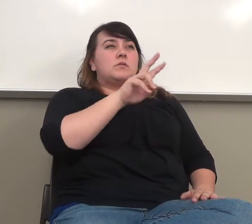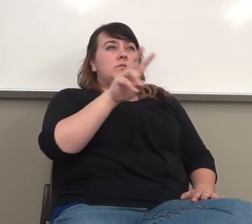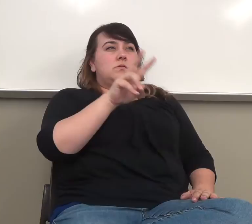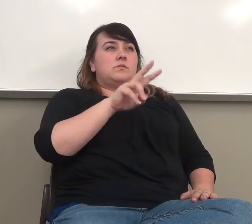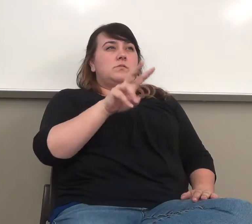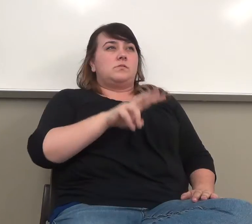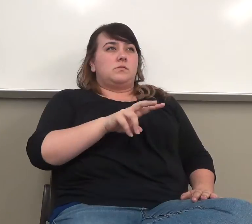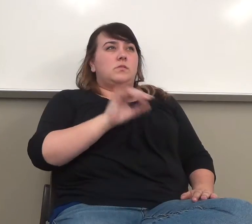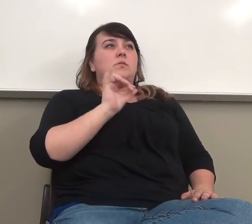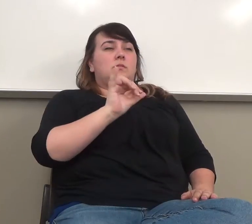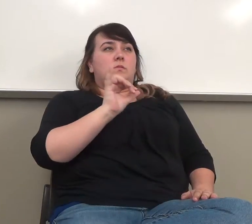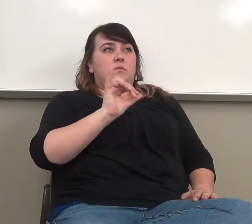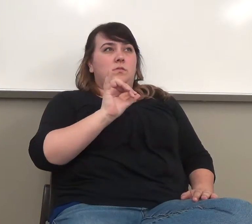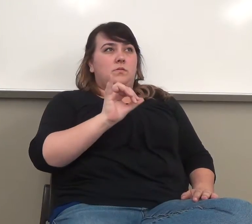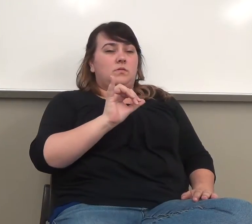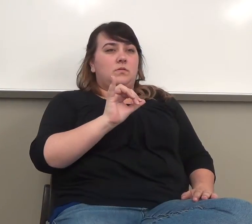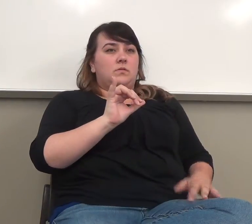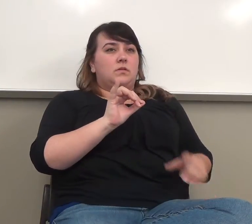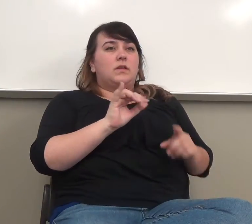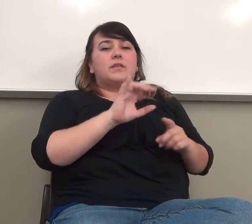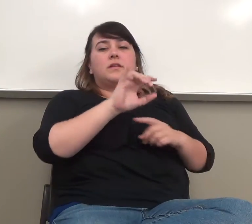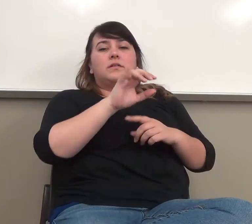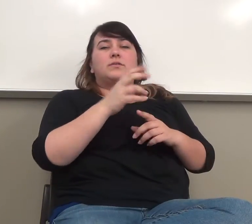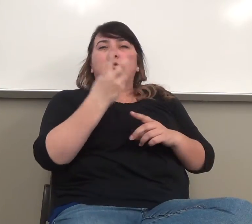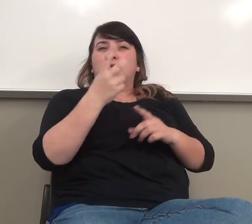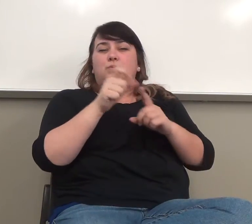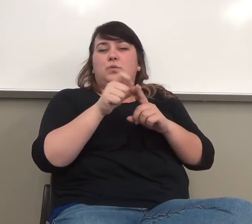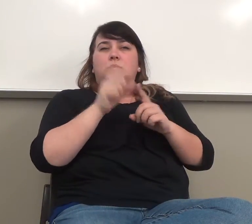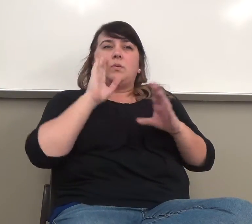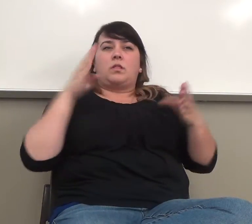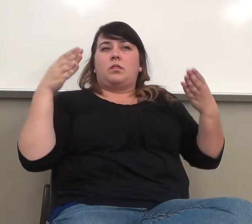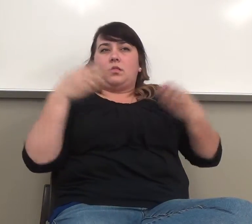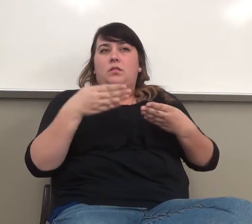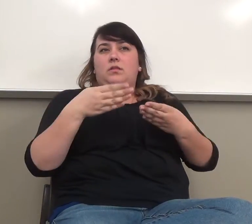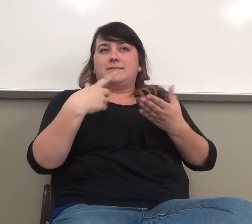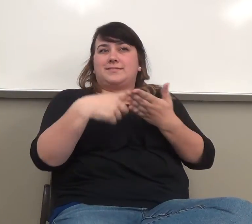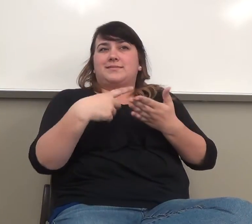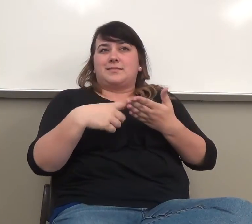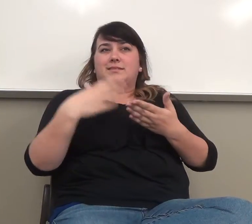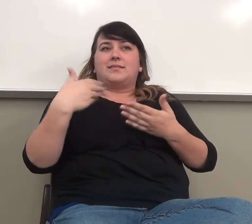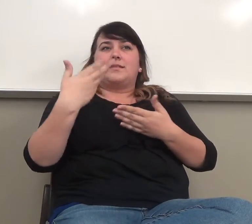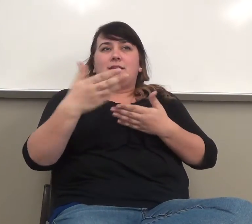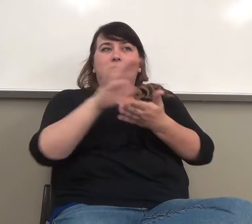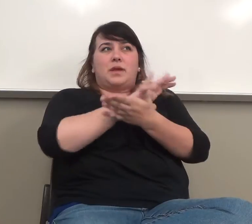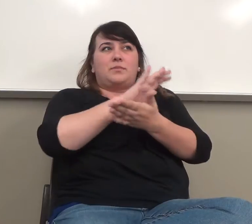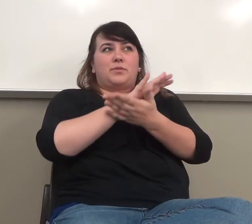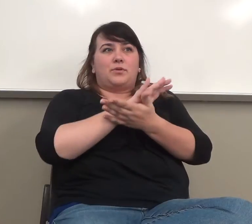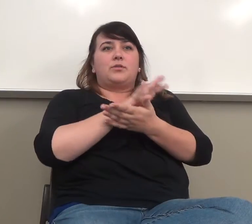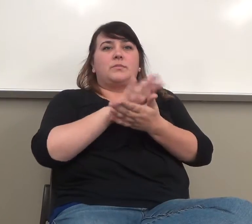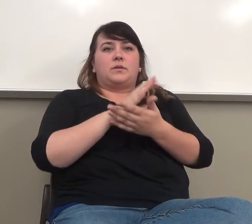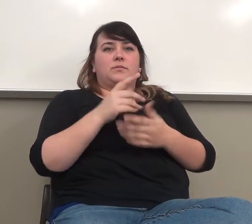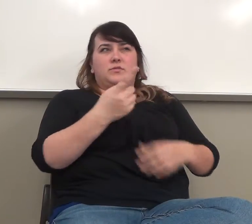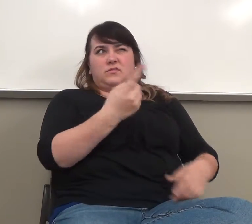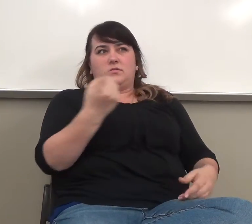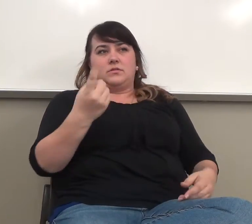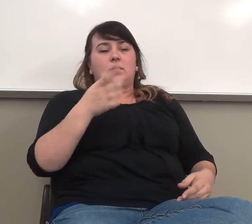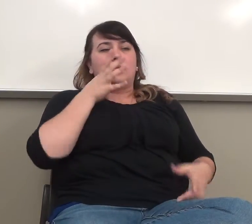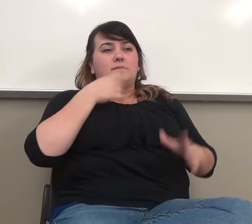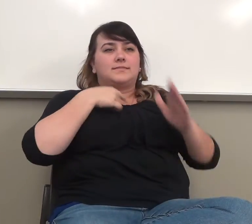prompt, and these are two words we're going to be talking about in our next, in the paper I'm going to assign today. Okay, so it kind of goes with